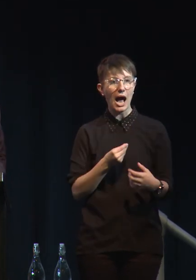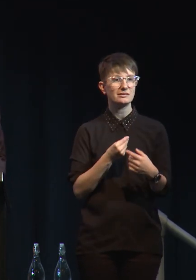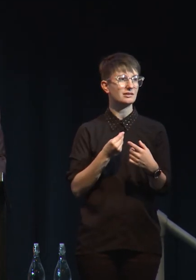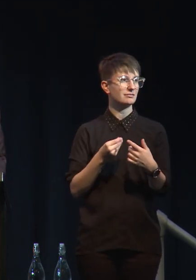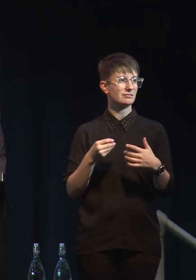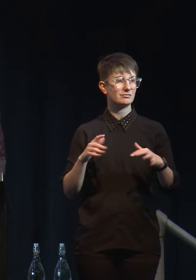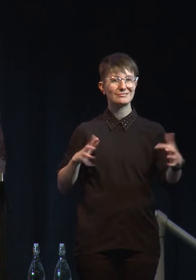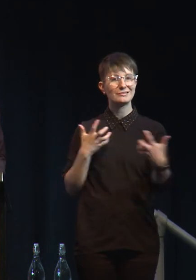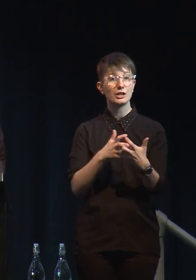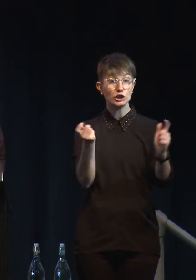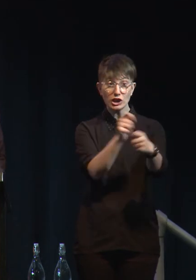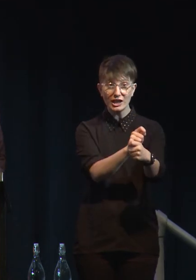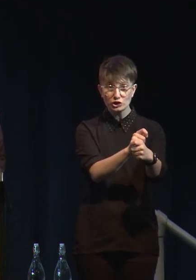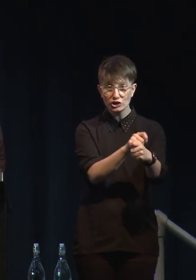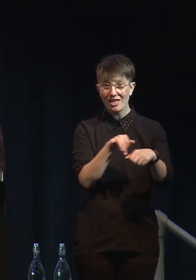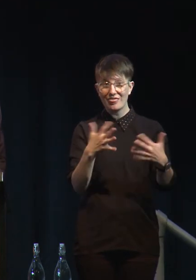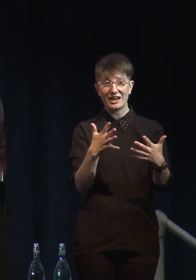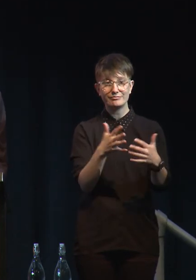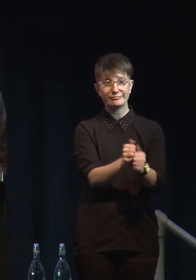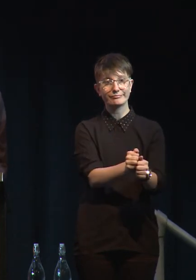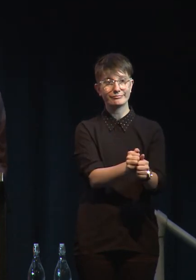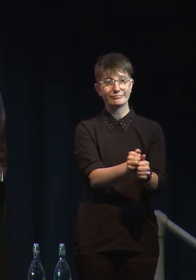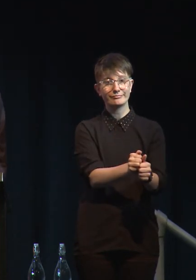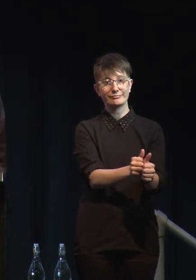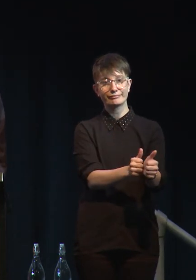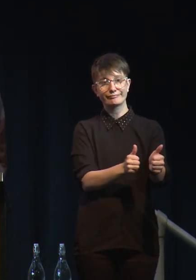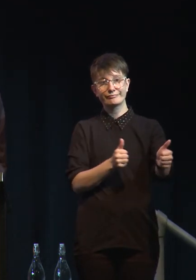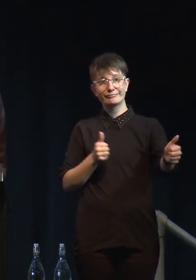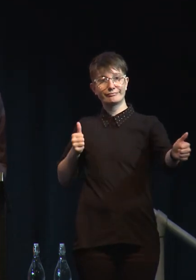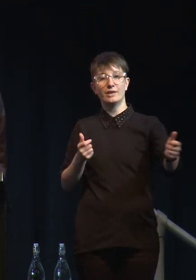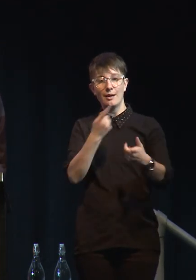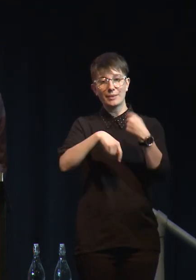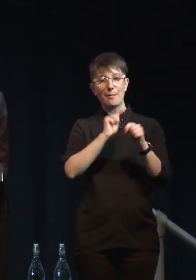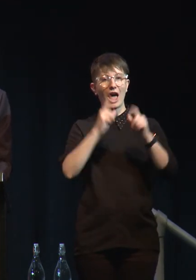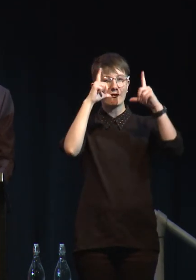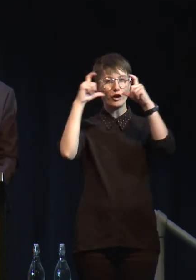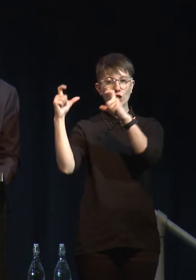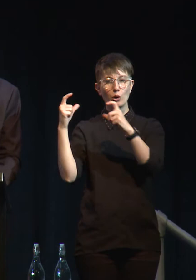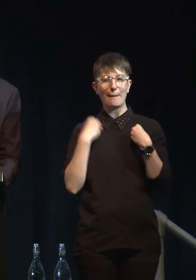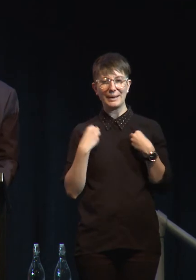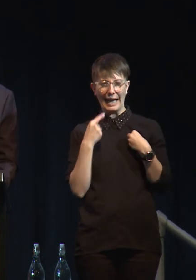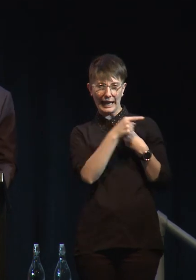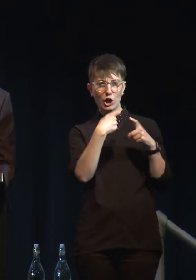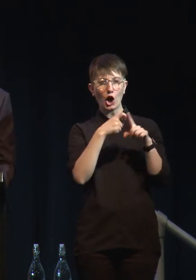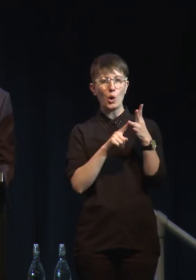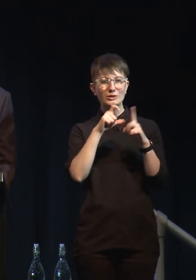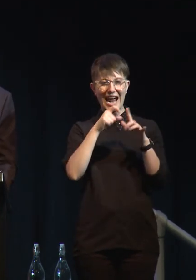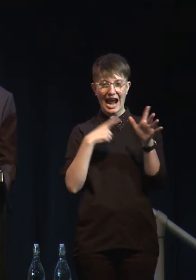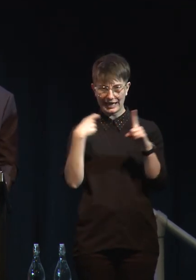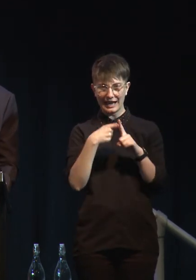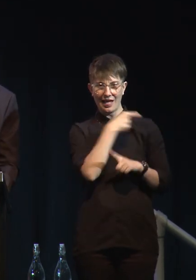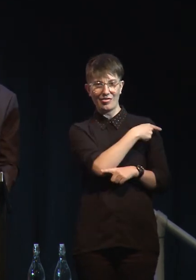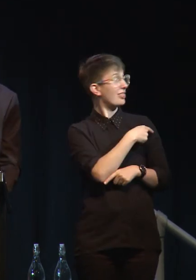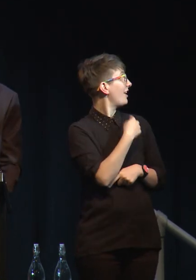we're going to be like Kodak. Okay? Kodak refused to accept that the world was going to